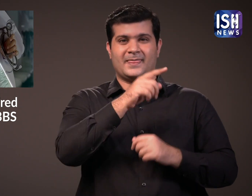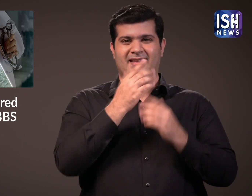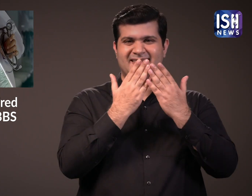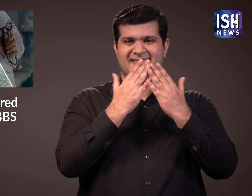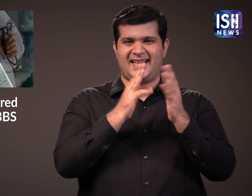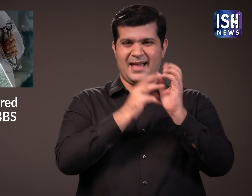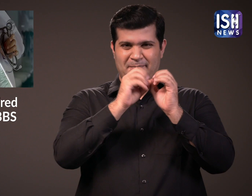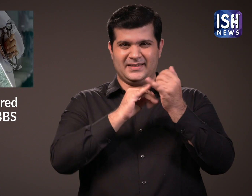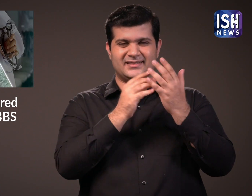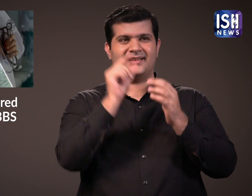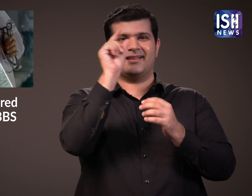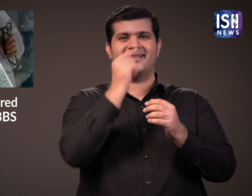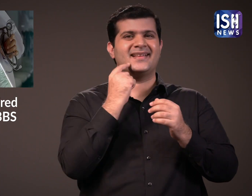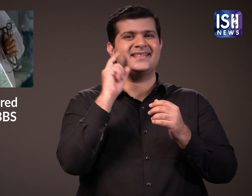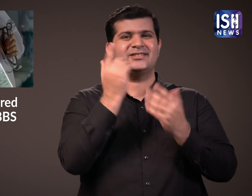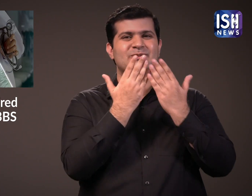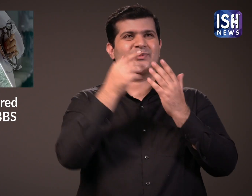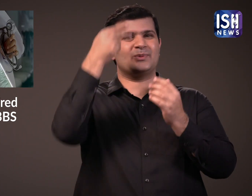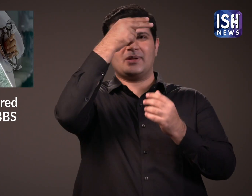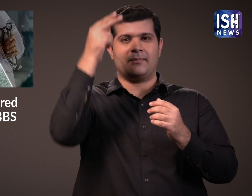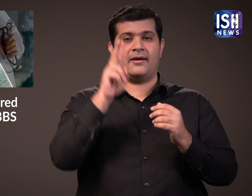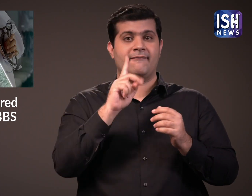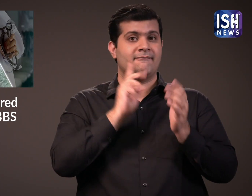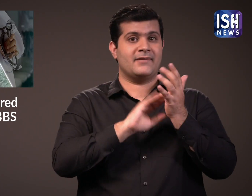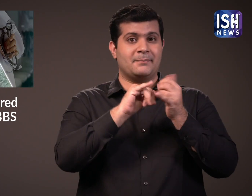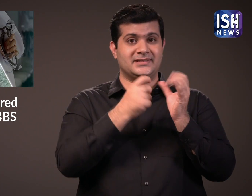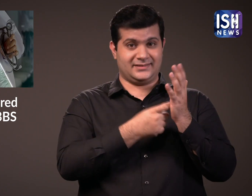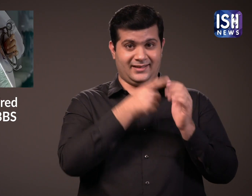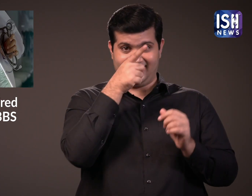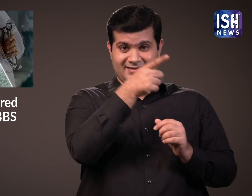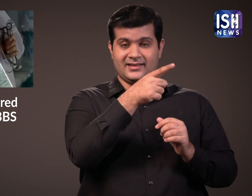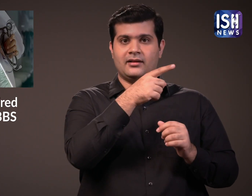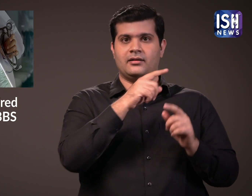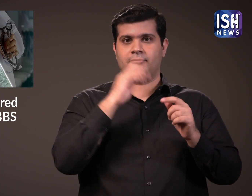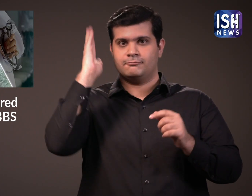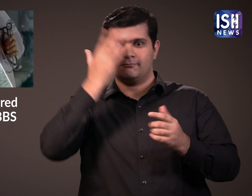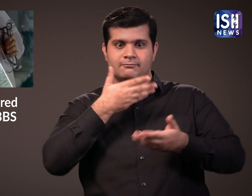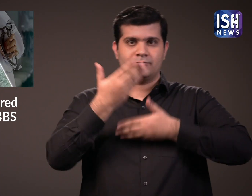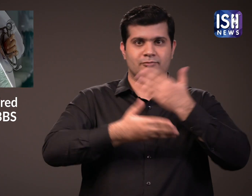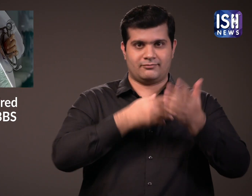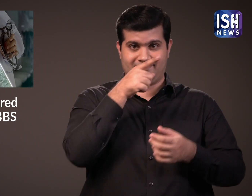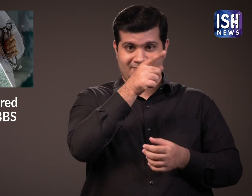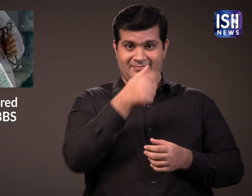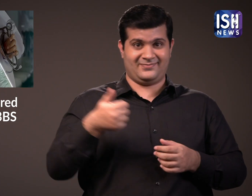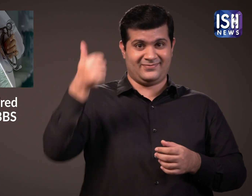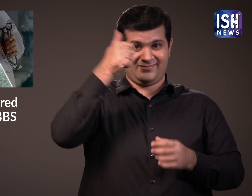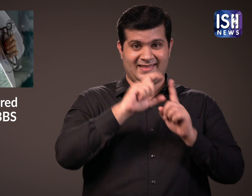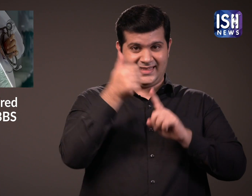VIMSAR Director, Prof Lalit Meher said,